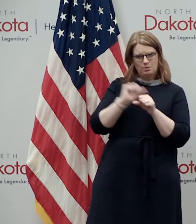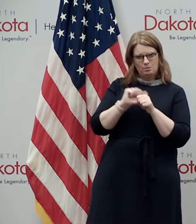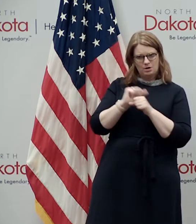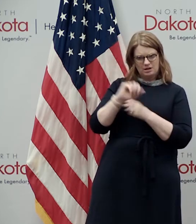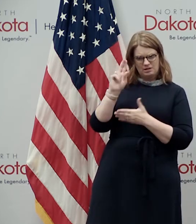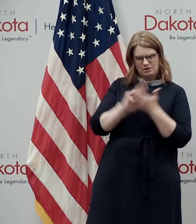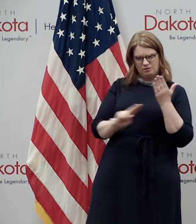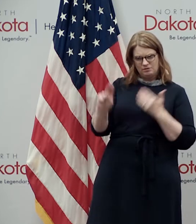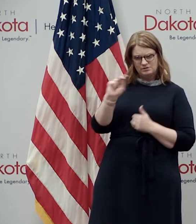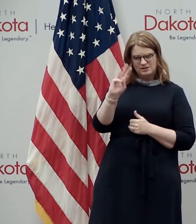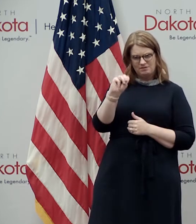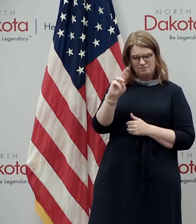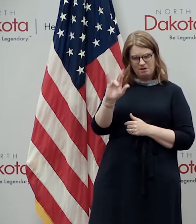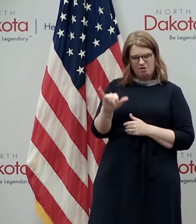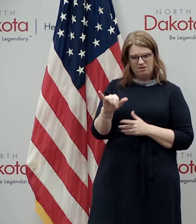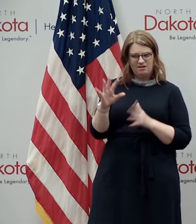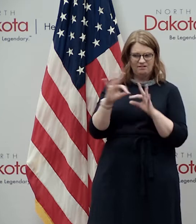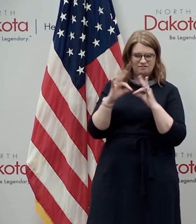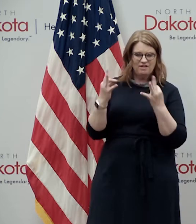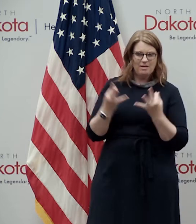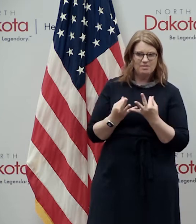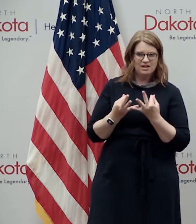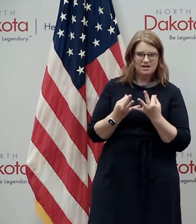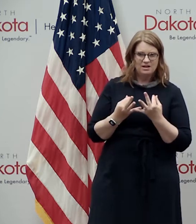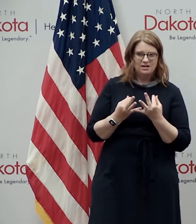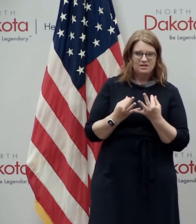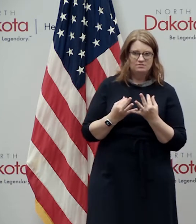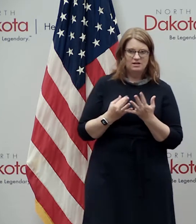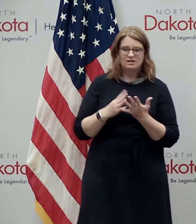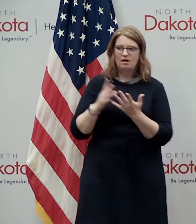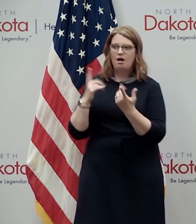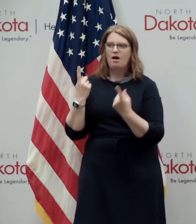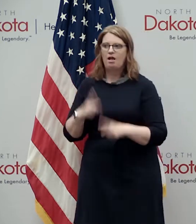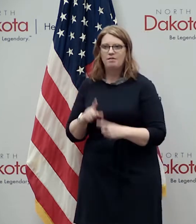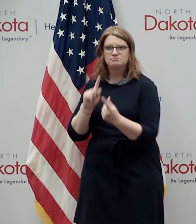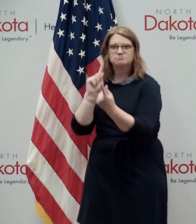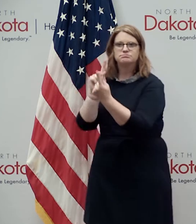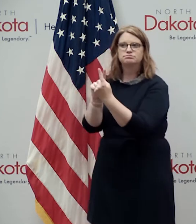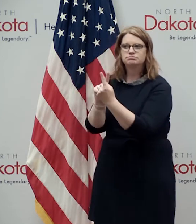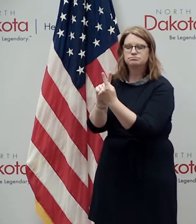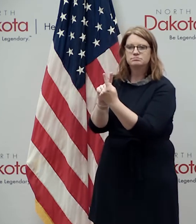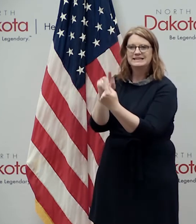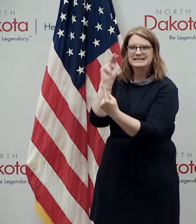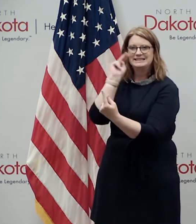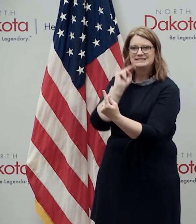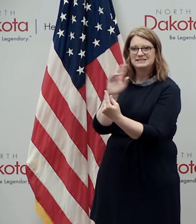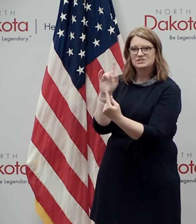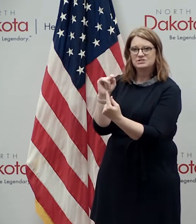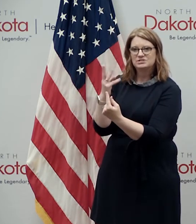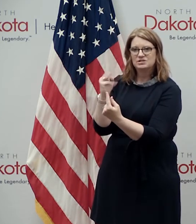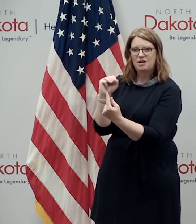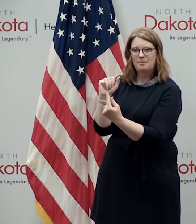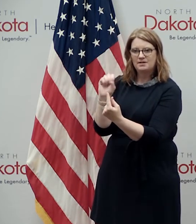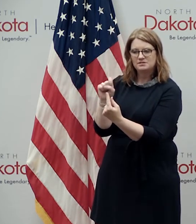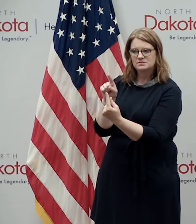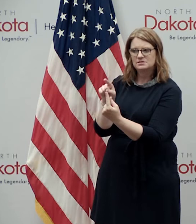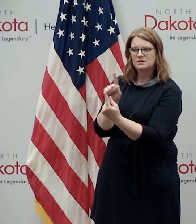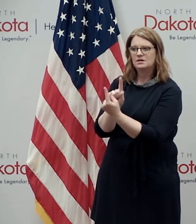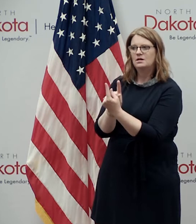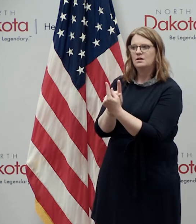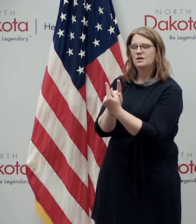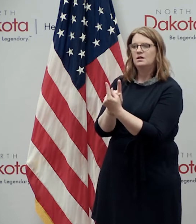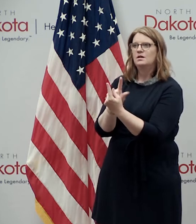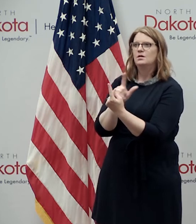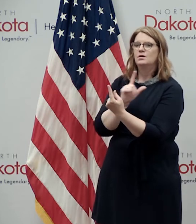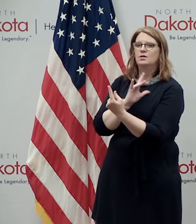mary and family members who when you had contact with sister thomas uh she blew